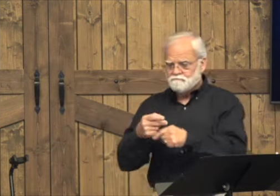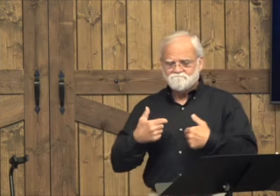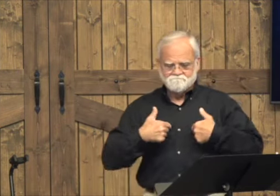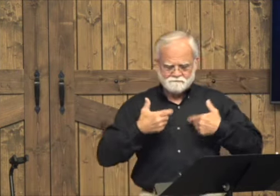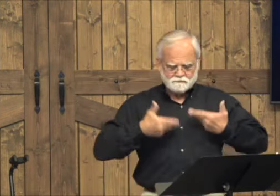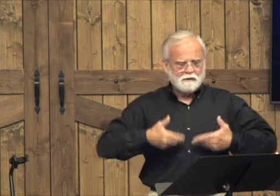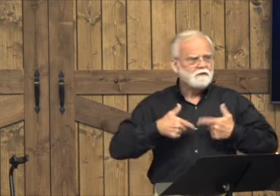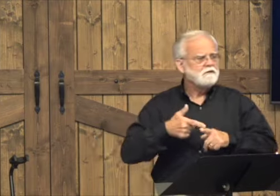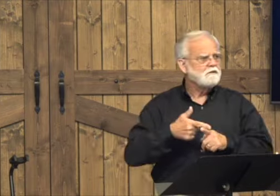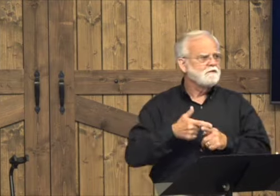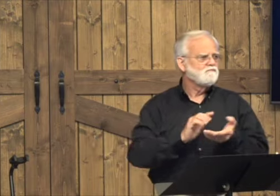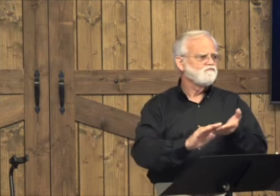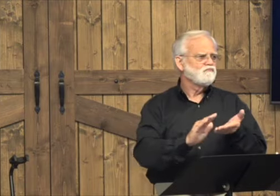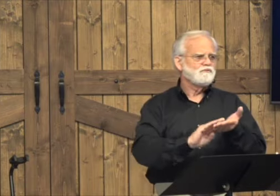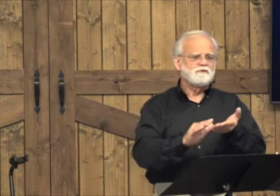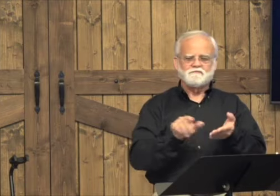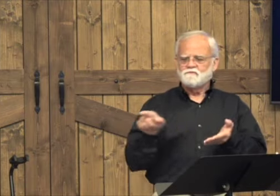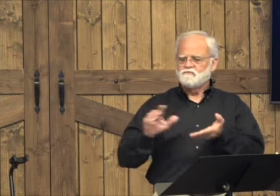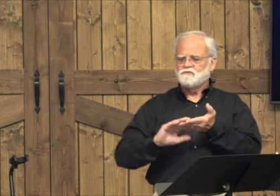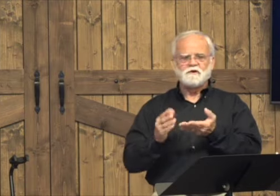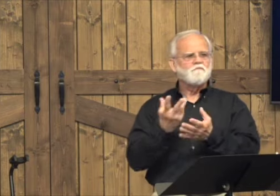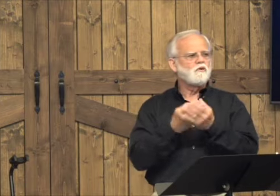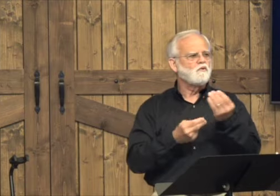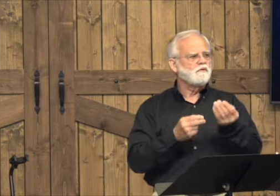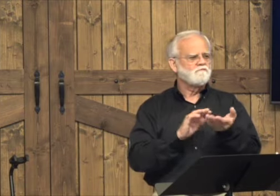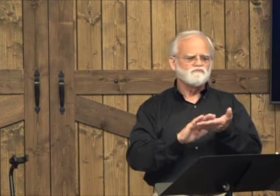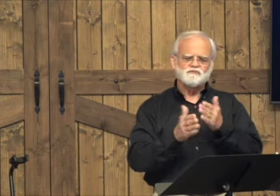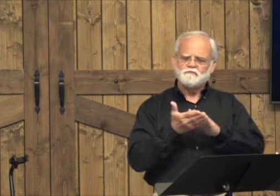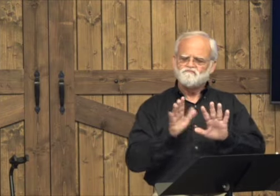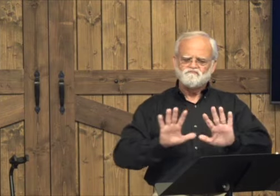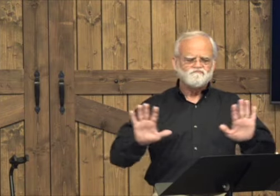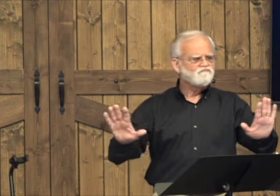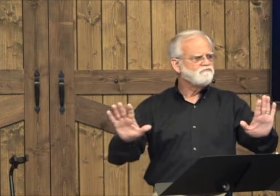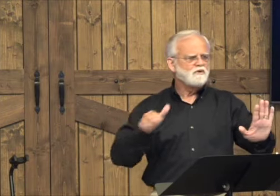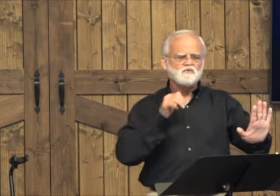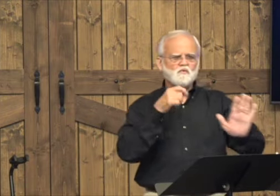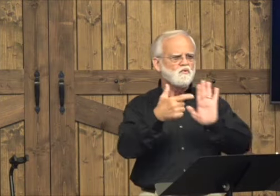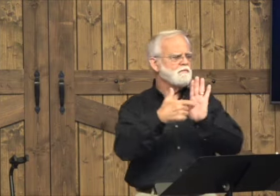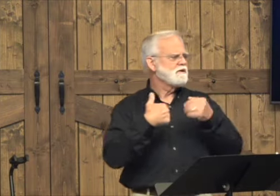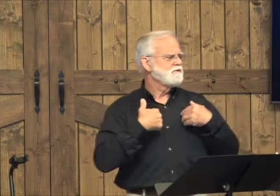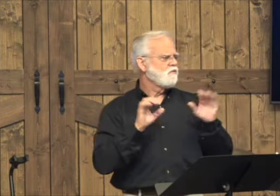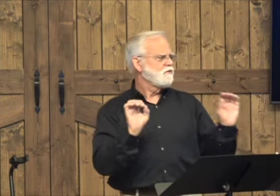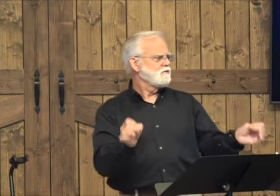But the man who longed him though forgave them both, forgave their debts.